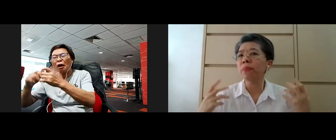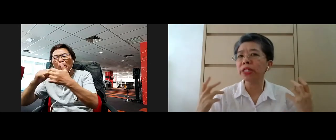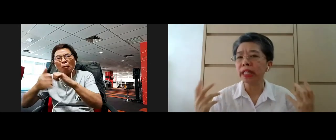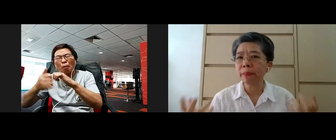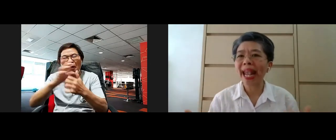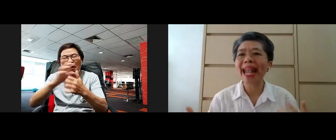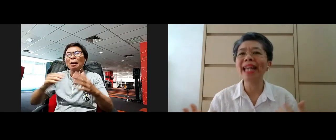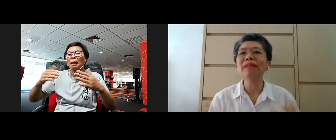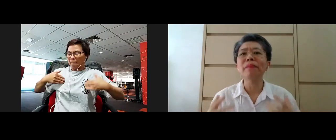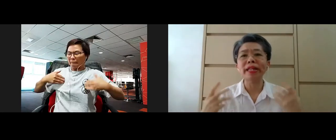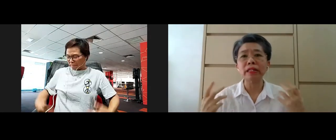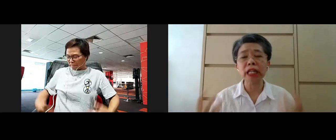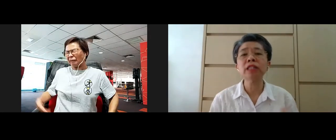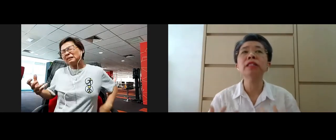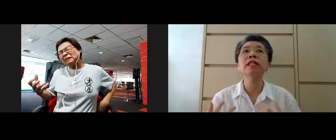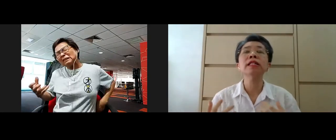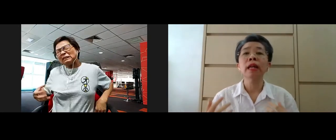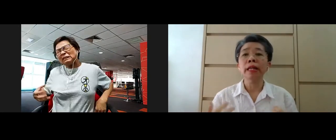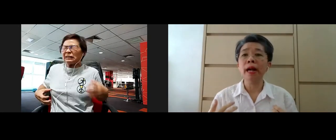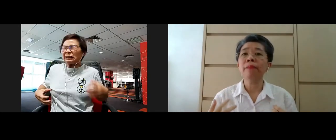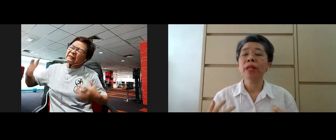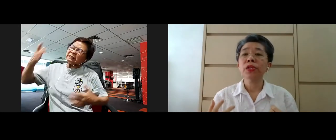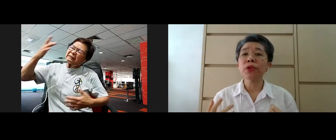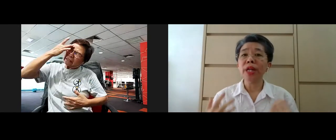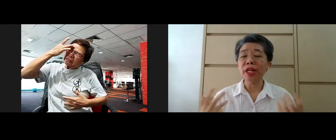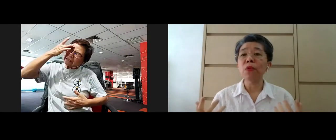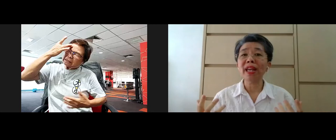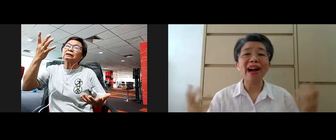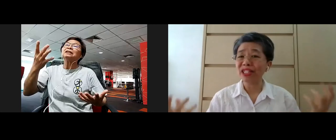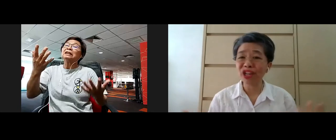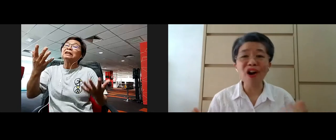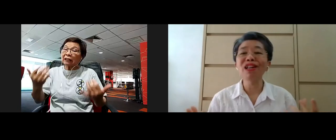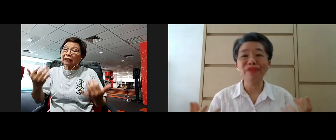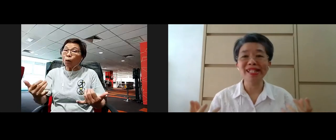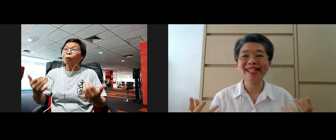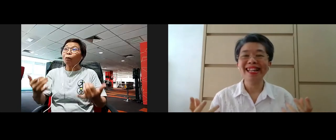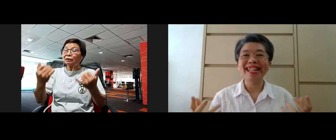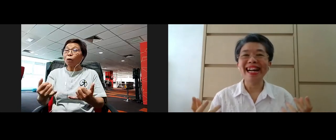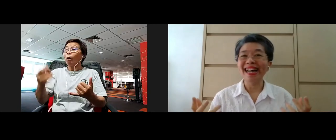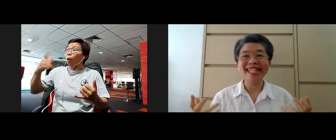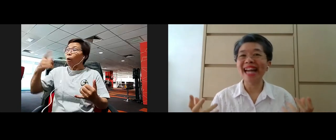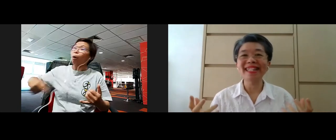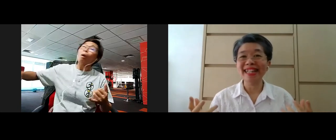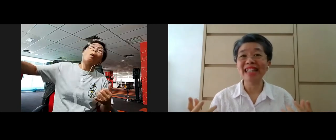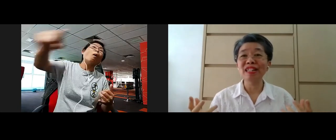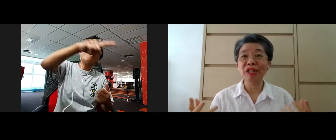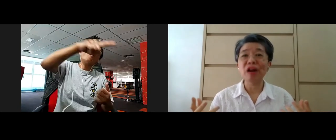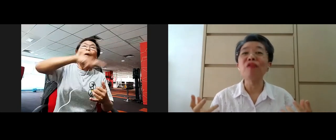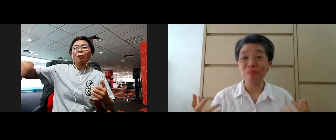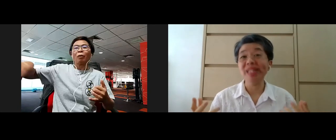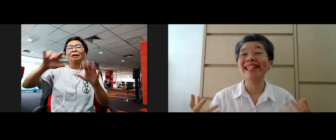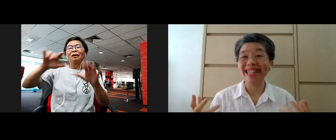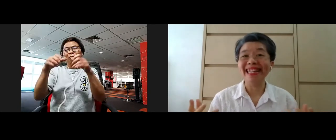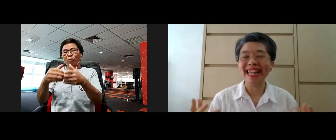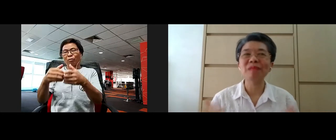physical, bodily pain, medical illness, yeah? So in a way, actually all of us is under the category